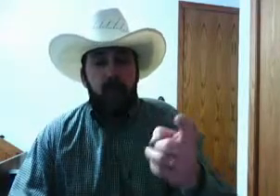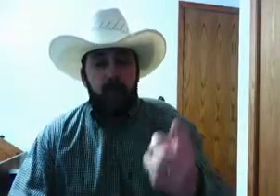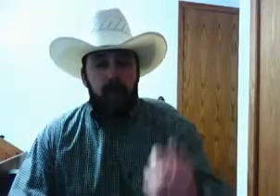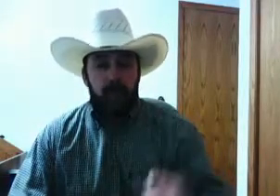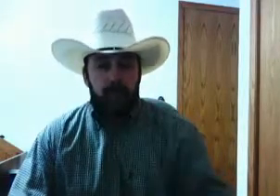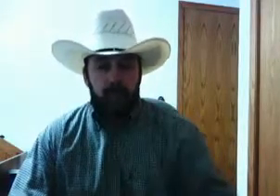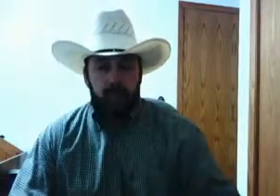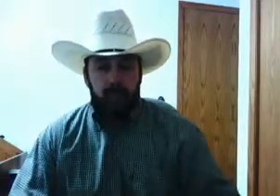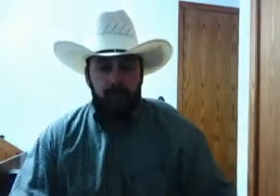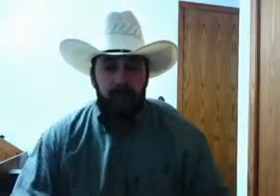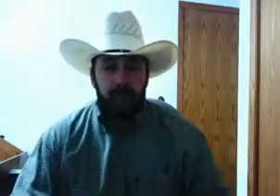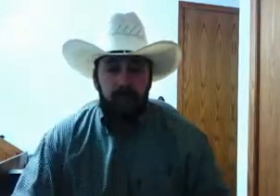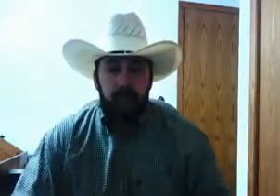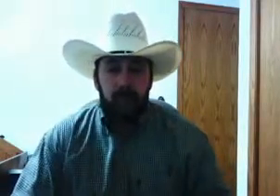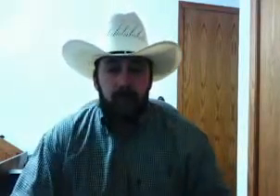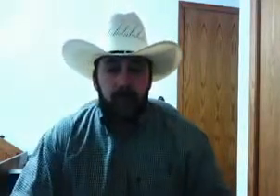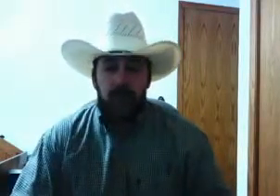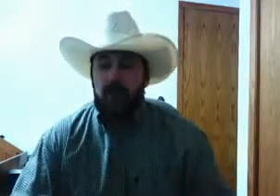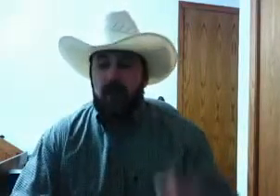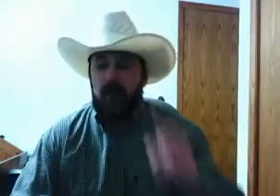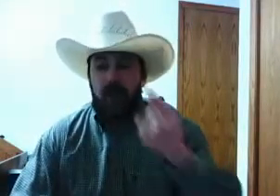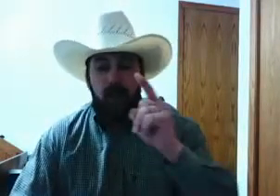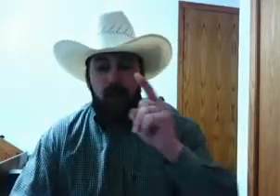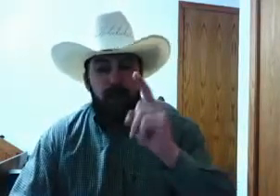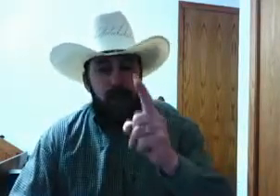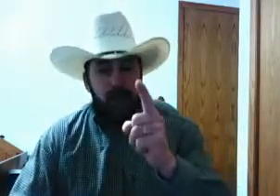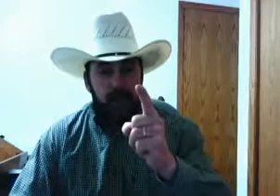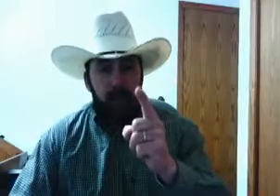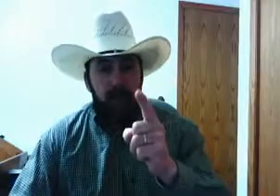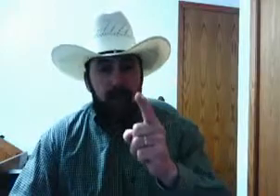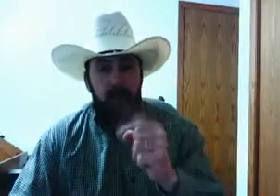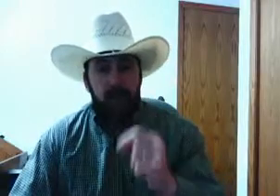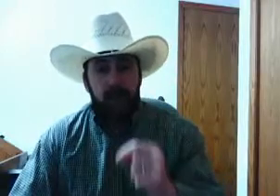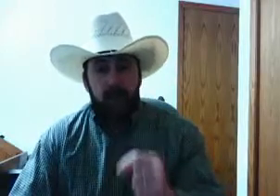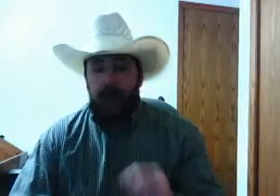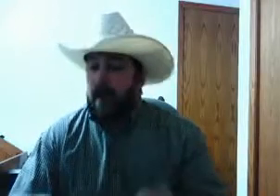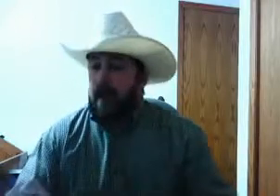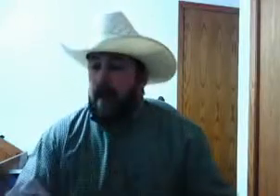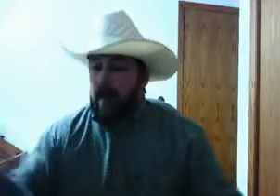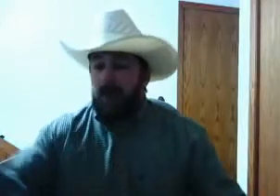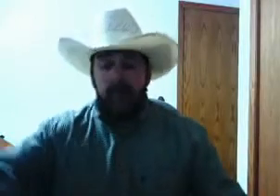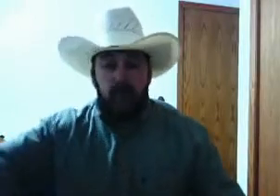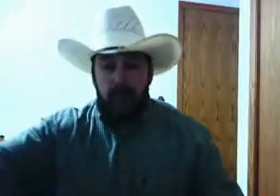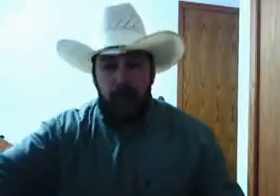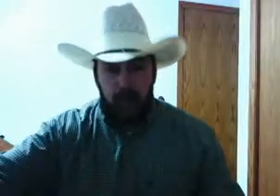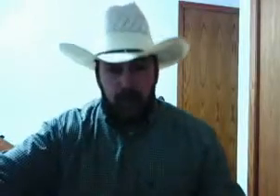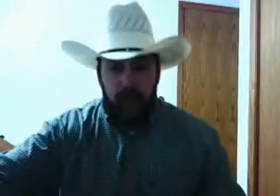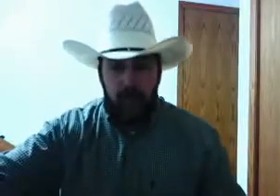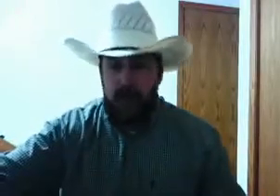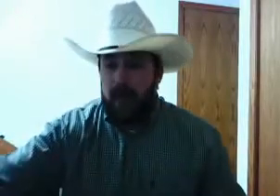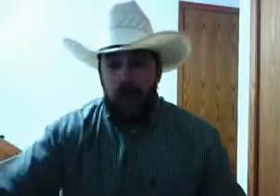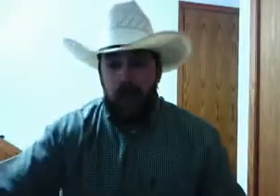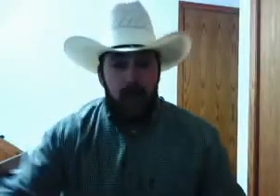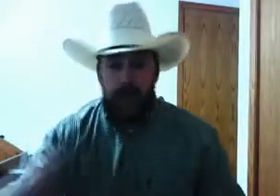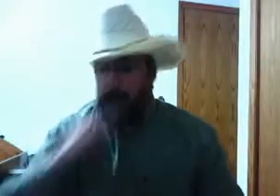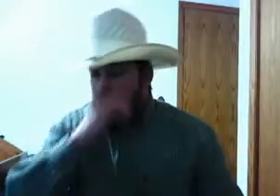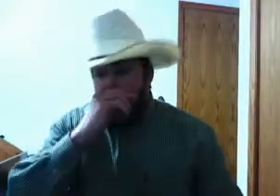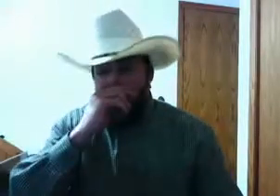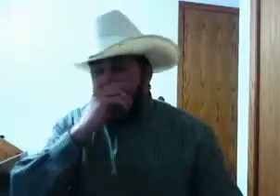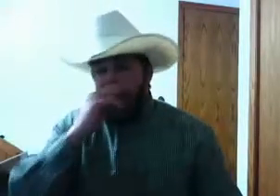from. And you better not bow to, buddy. And I'm giving you Bible scripture. And I know, hey, I know